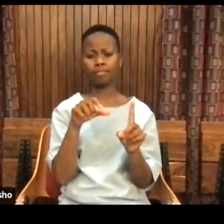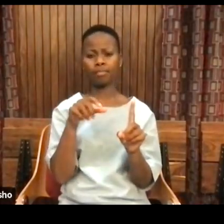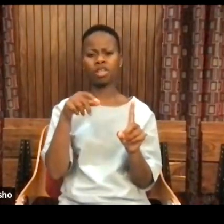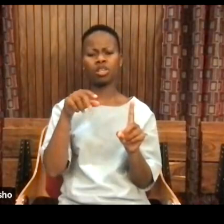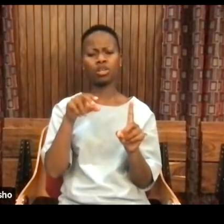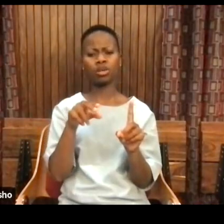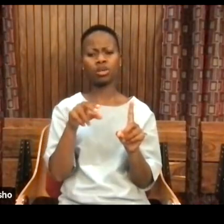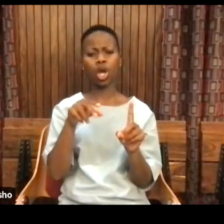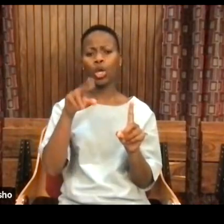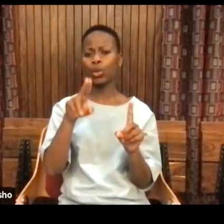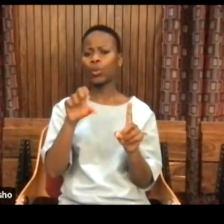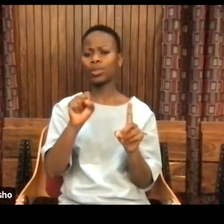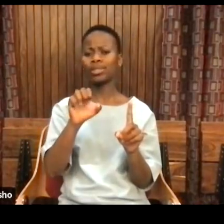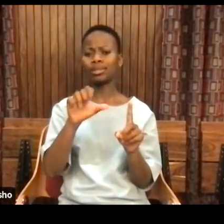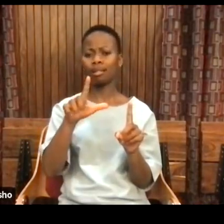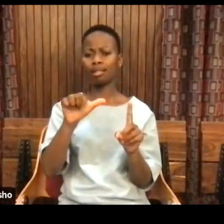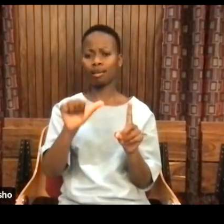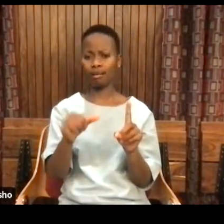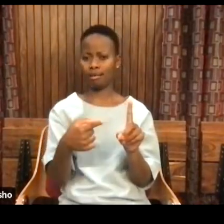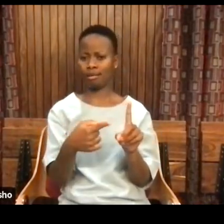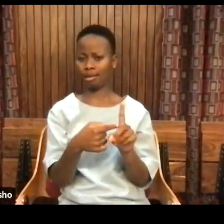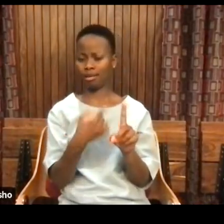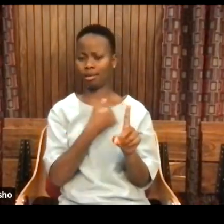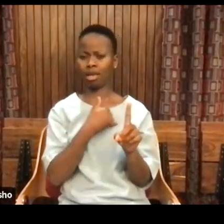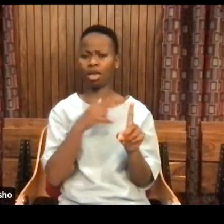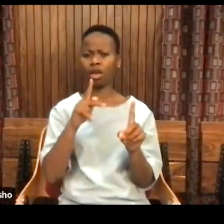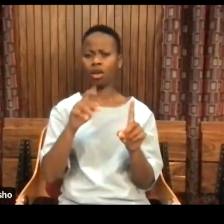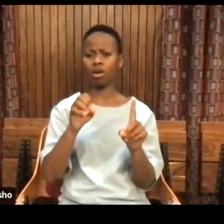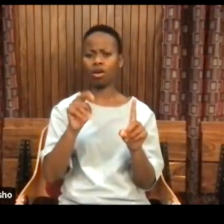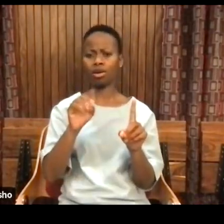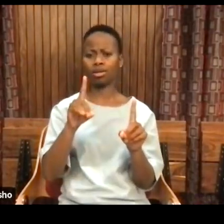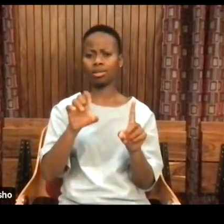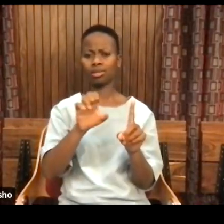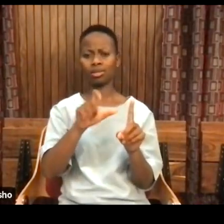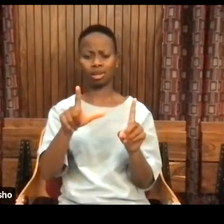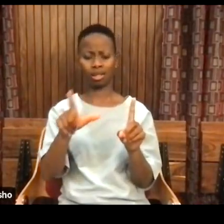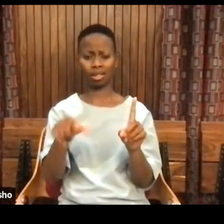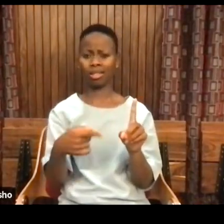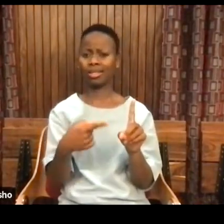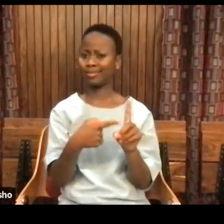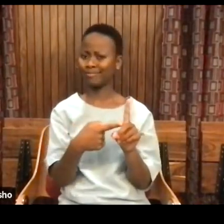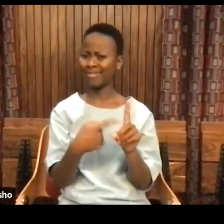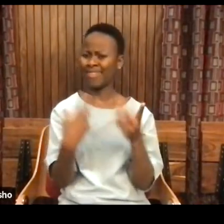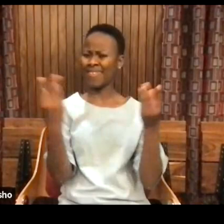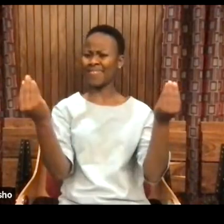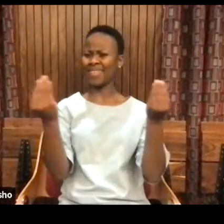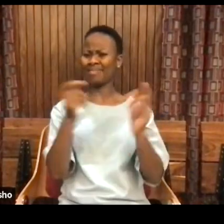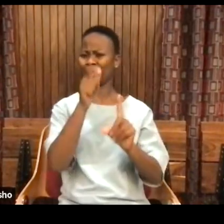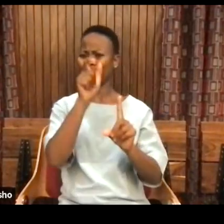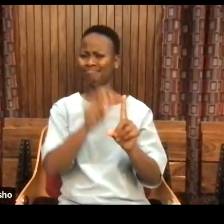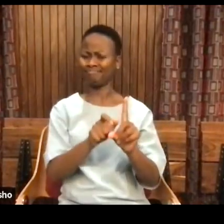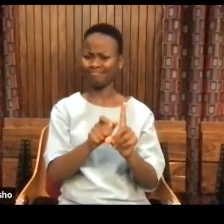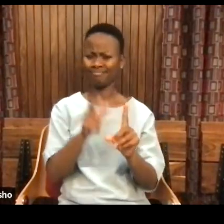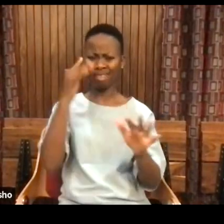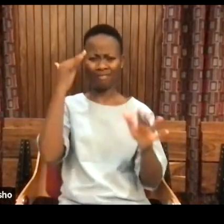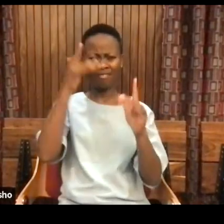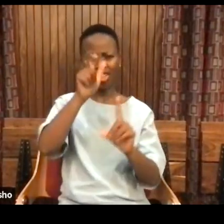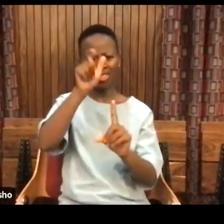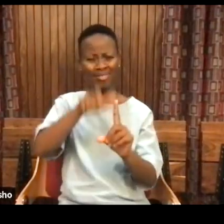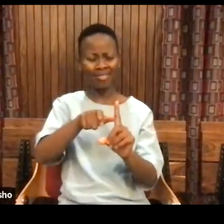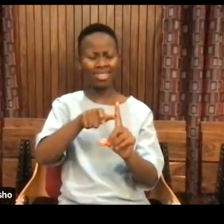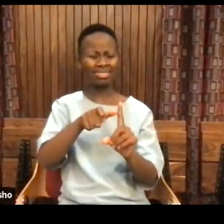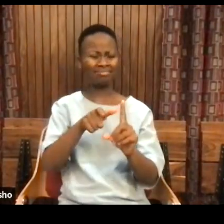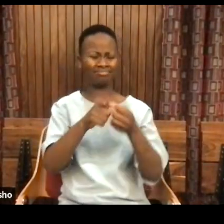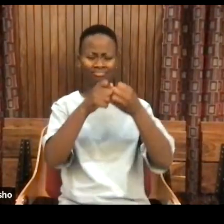Now, the thing about Drusilla Cornell, many of you know her name. She's a very famous political theorist, jurist, philosopher, all